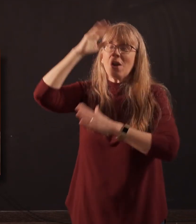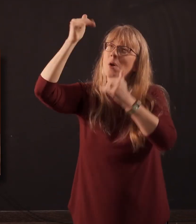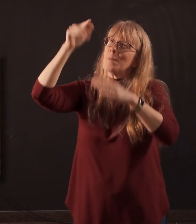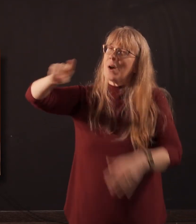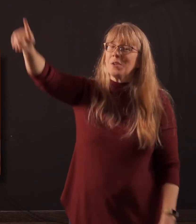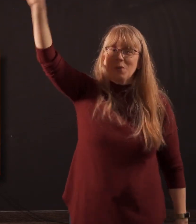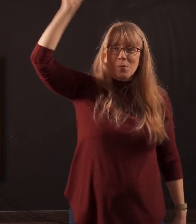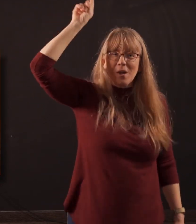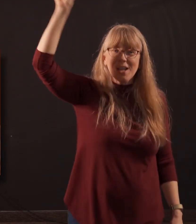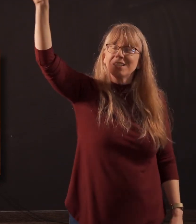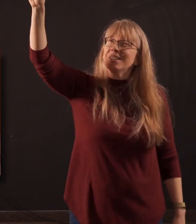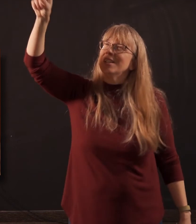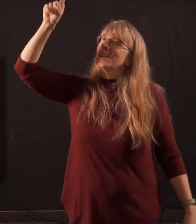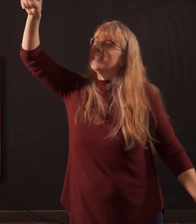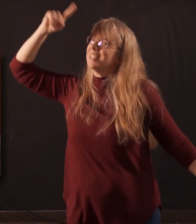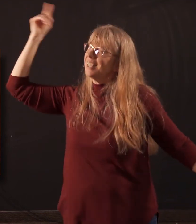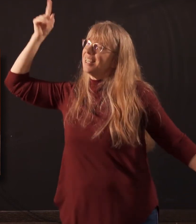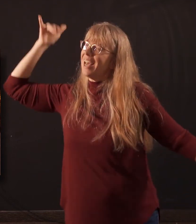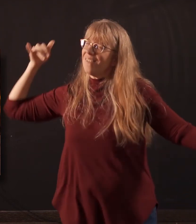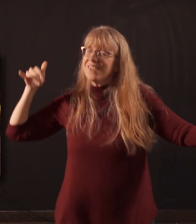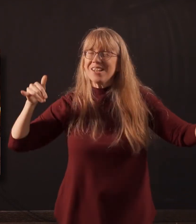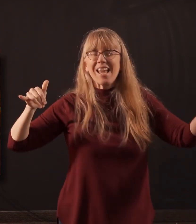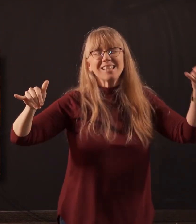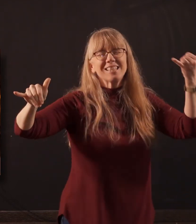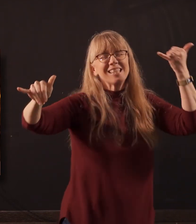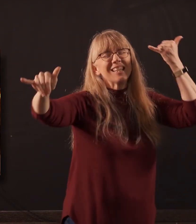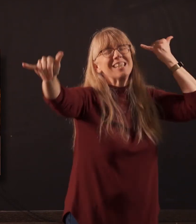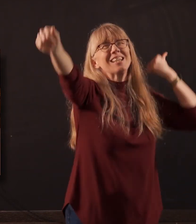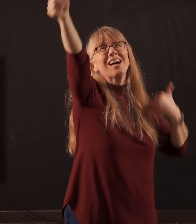hope on the One who is the everlasting God.